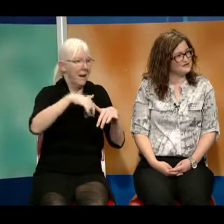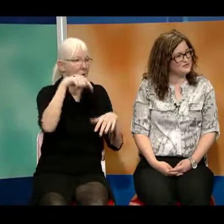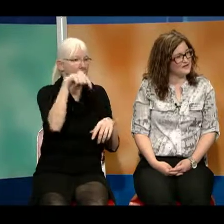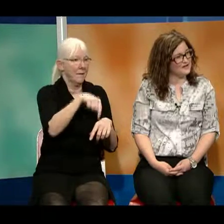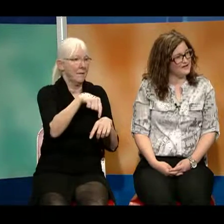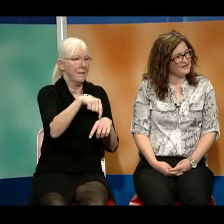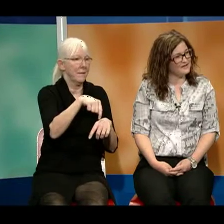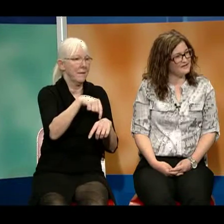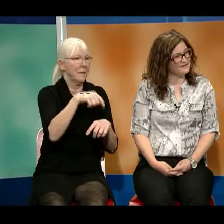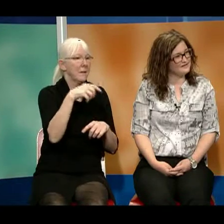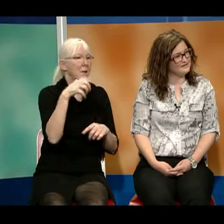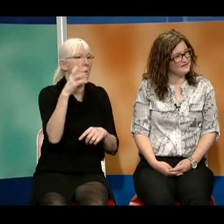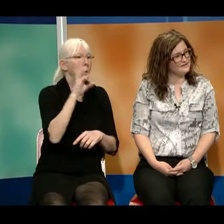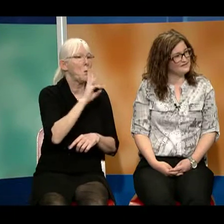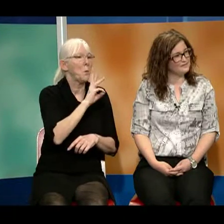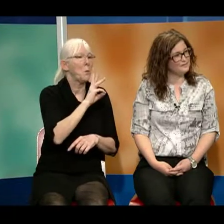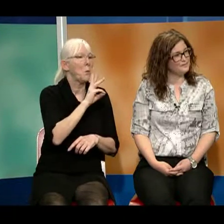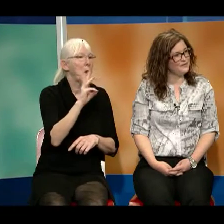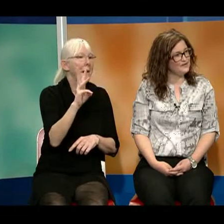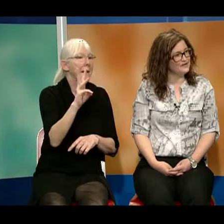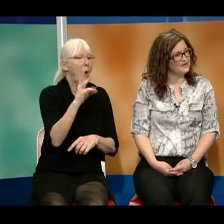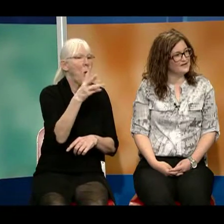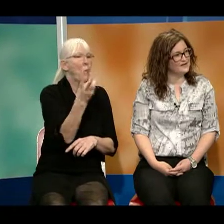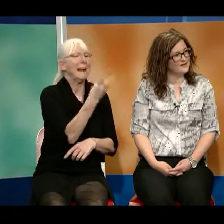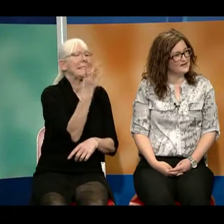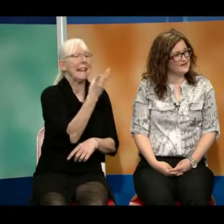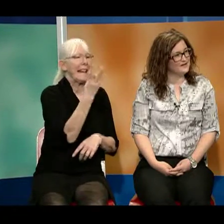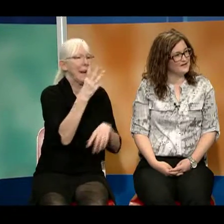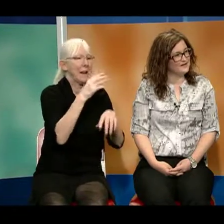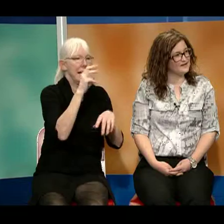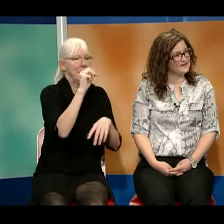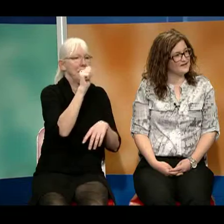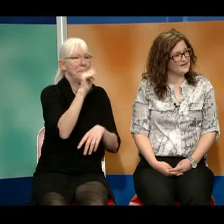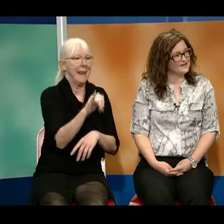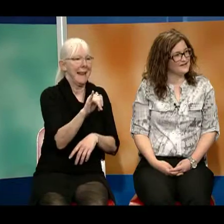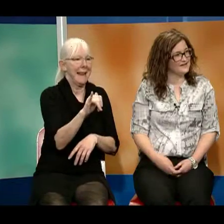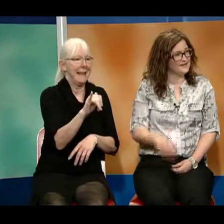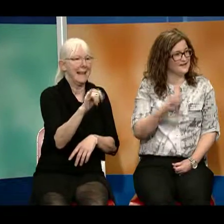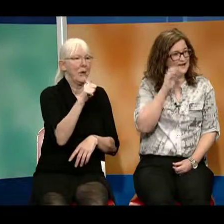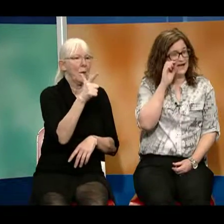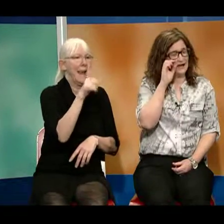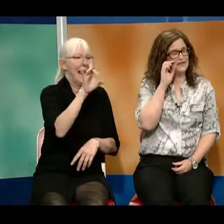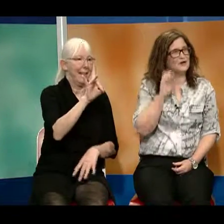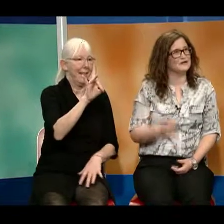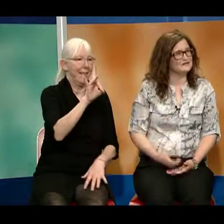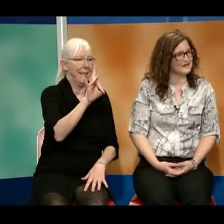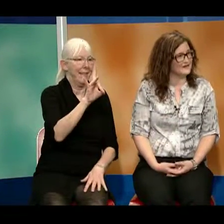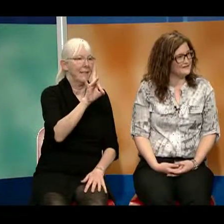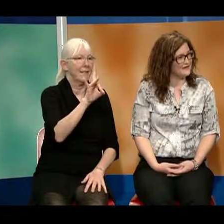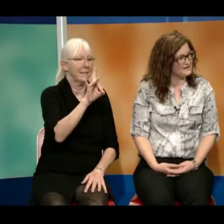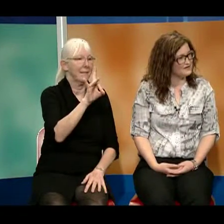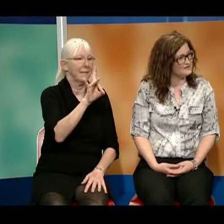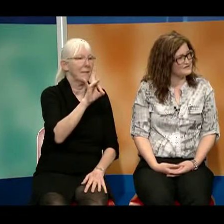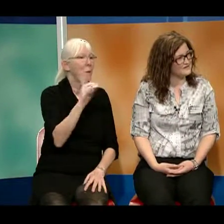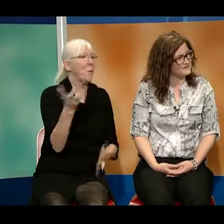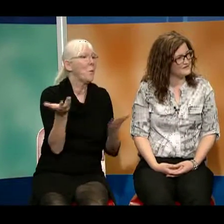28th, at the Holiday Inn Vancouver Centre,